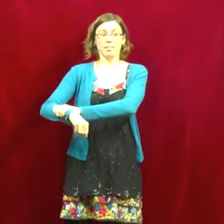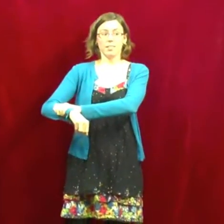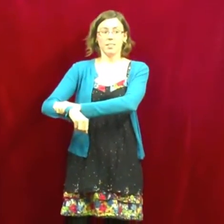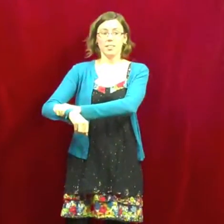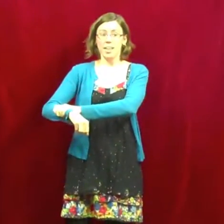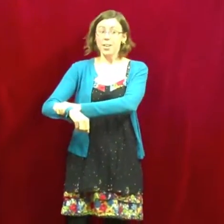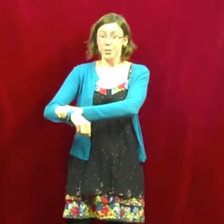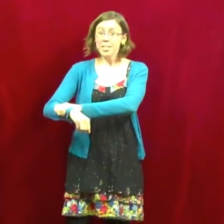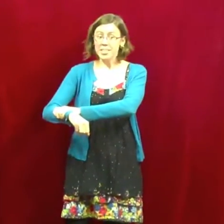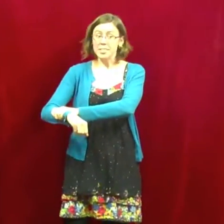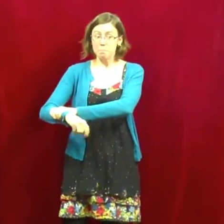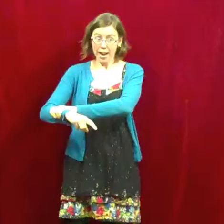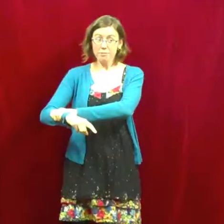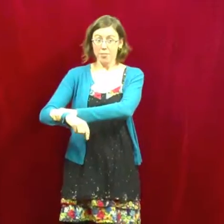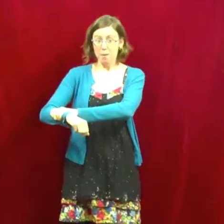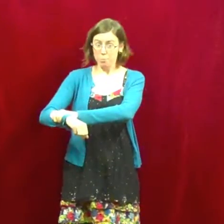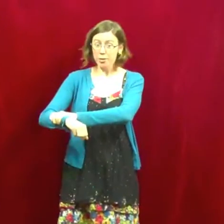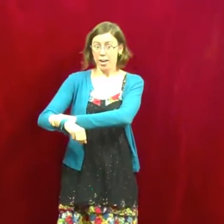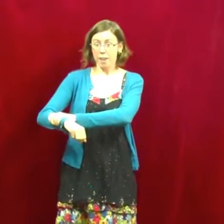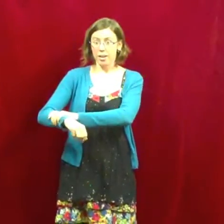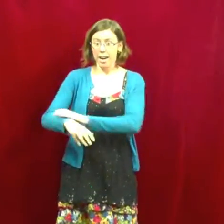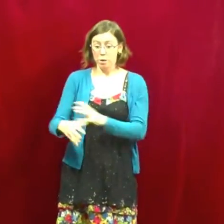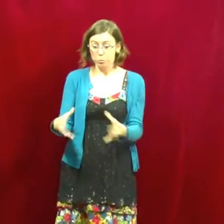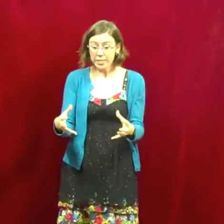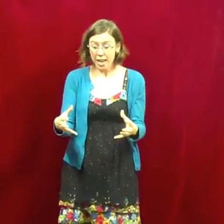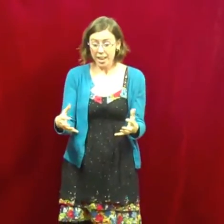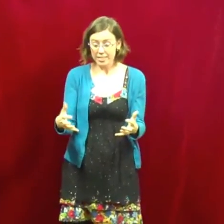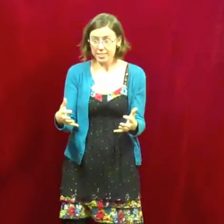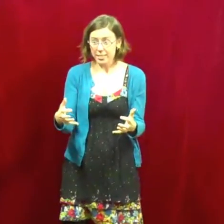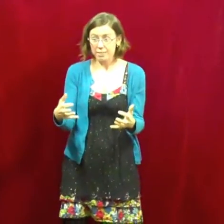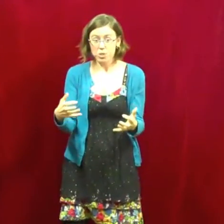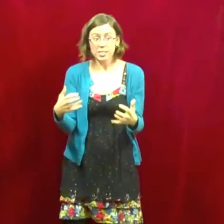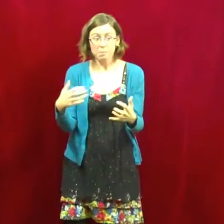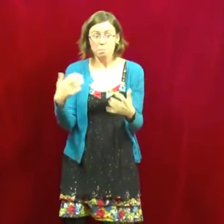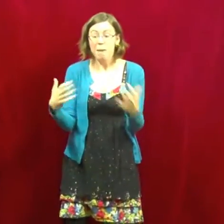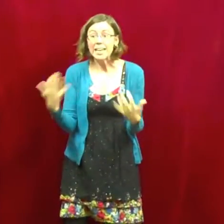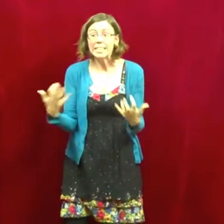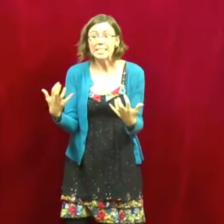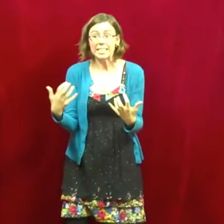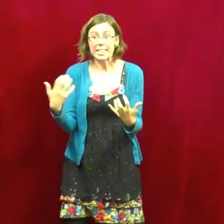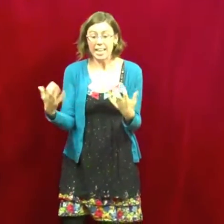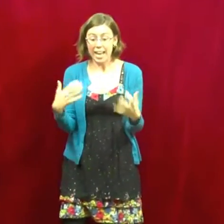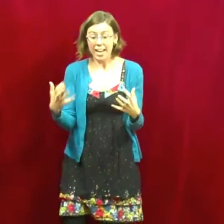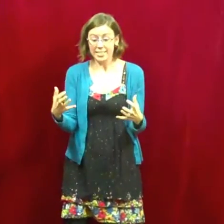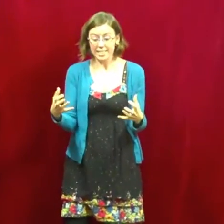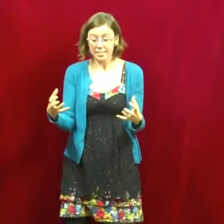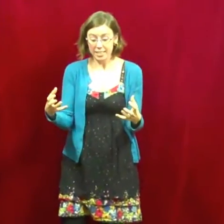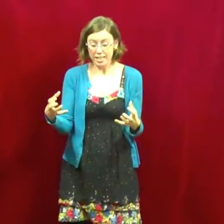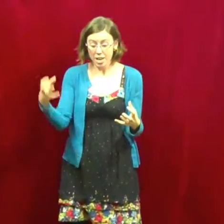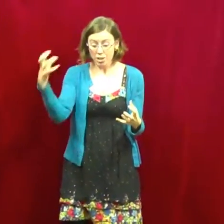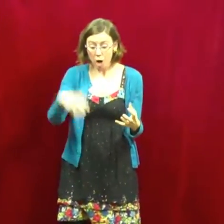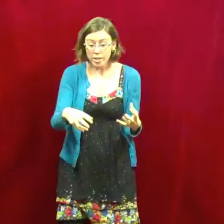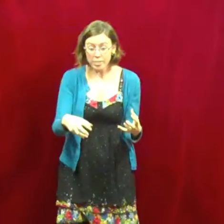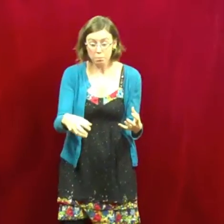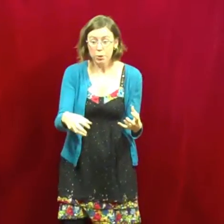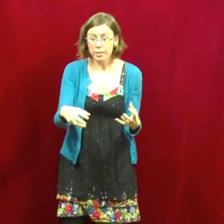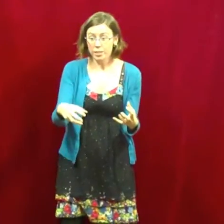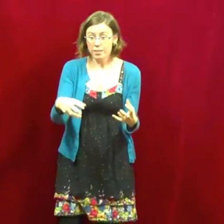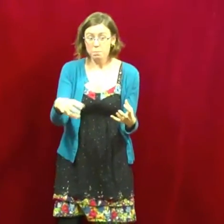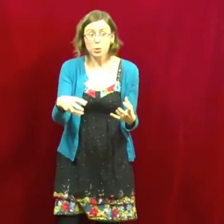yeah, you're going to need to pay for that book there. And I realize that I've just mindlessly and accidentally gone to put the book